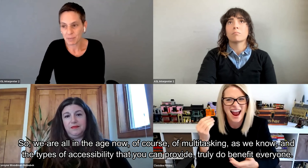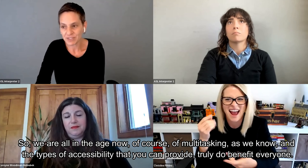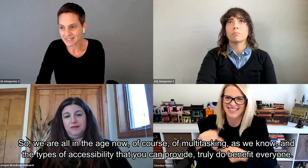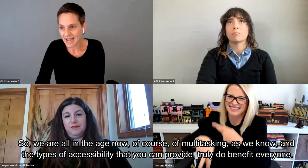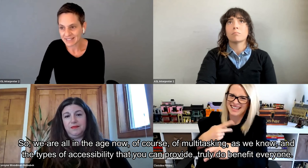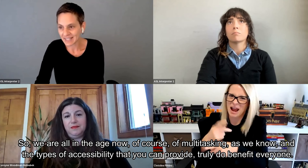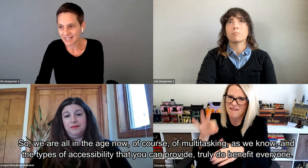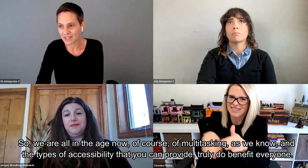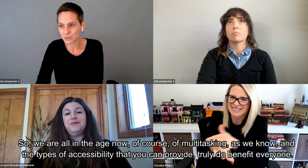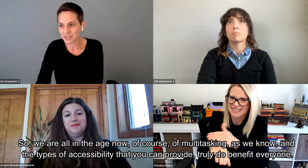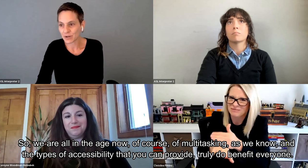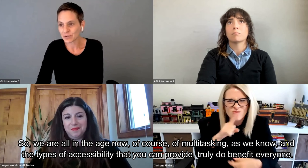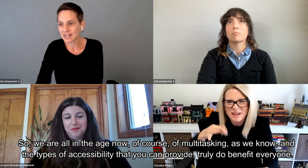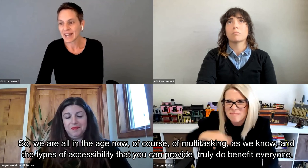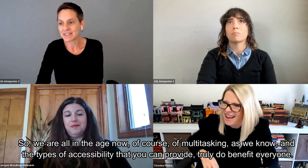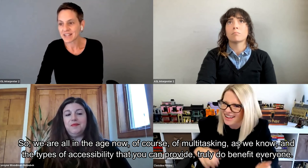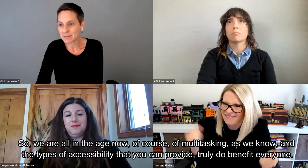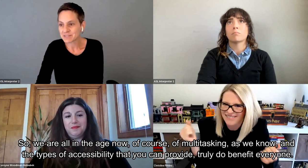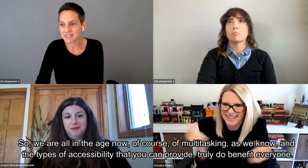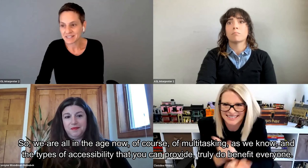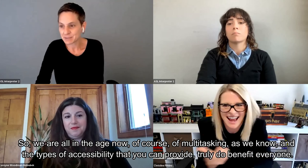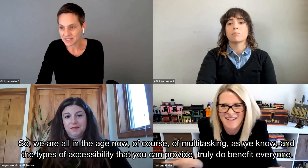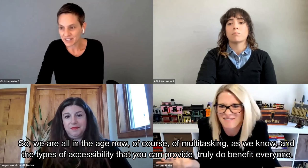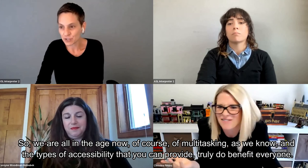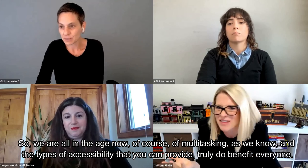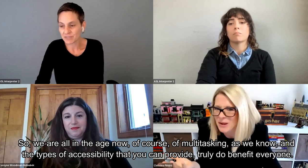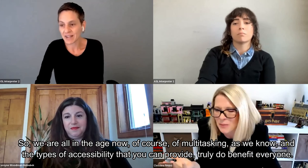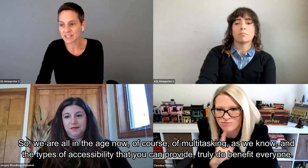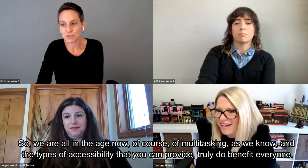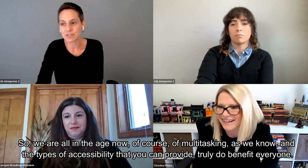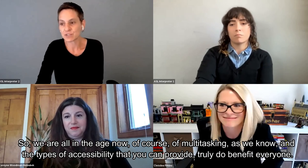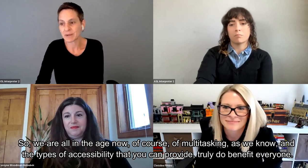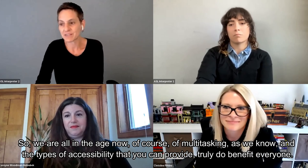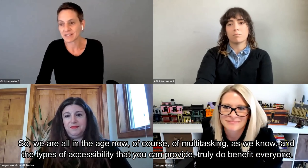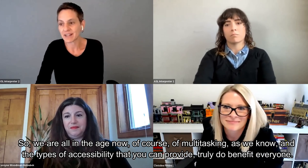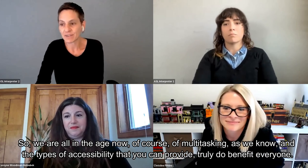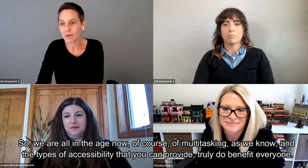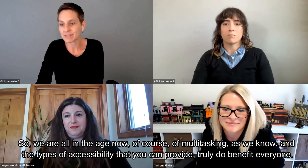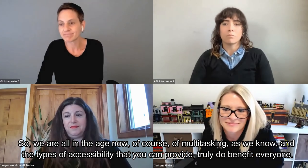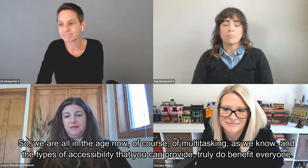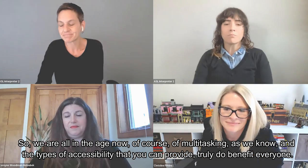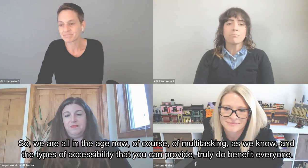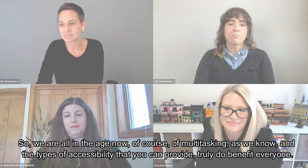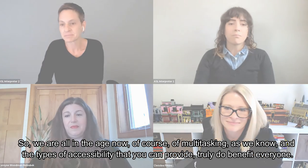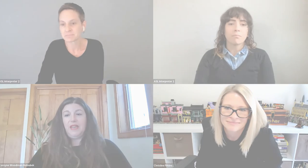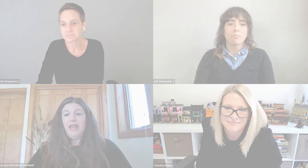of course, of multitasking, as we know, and the types of accessibility that you can provide truly do benefit everyone.